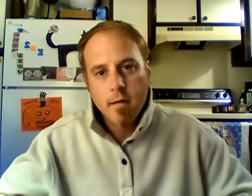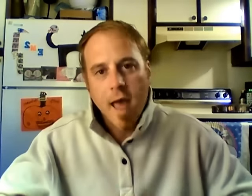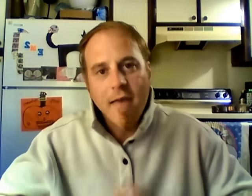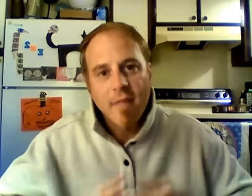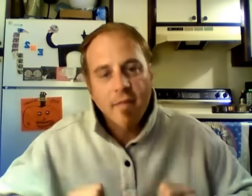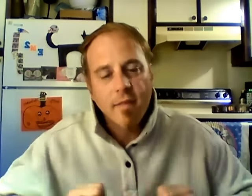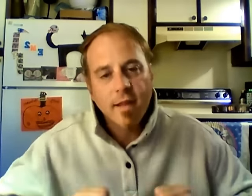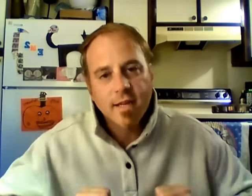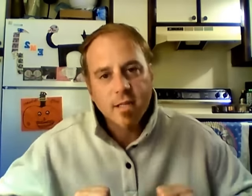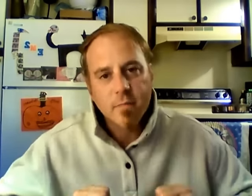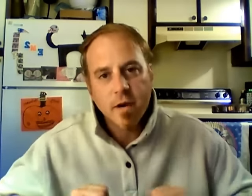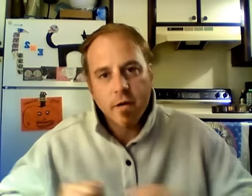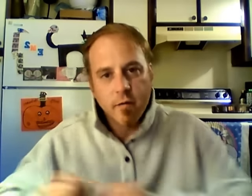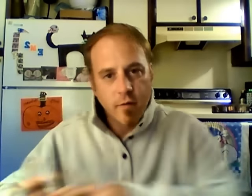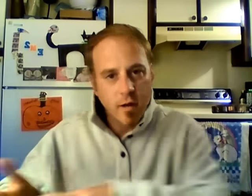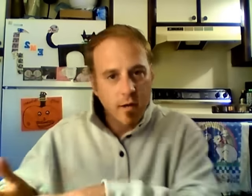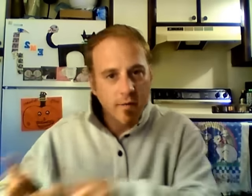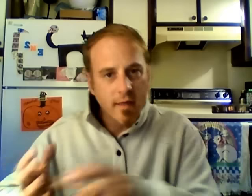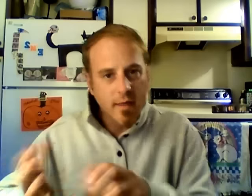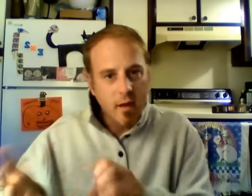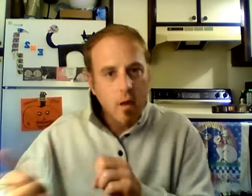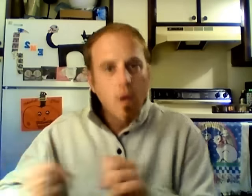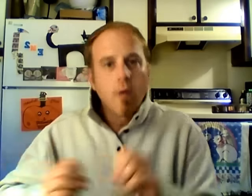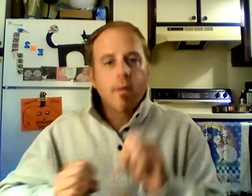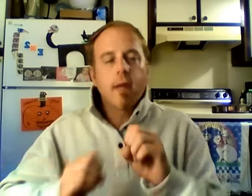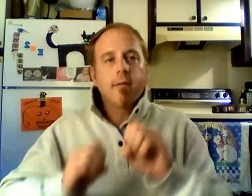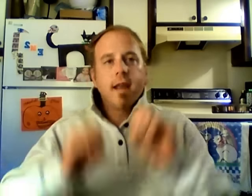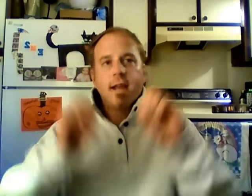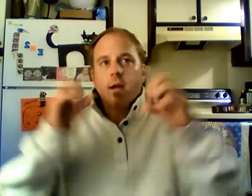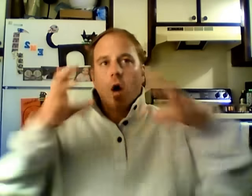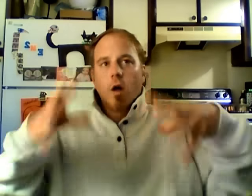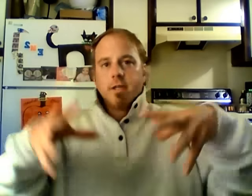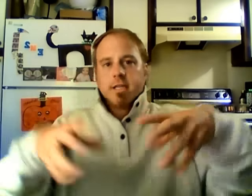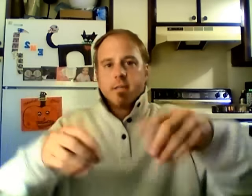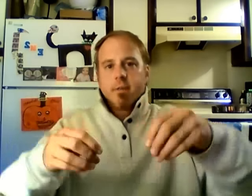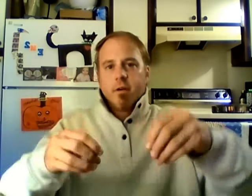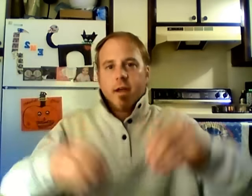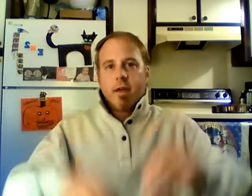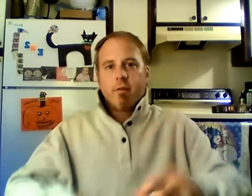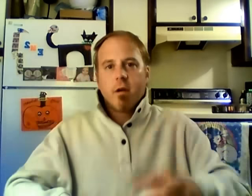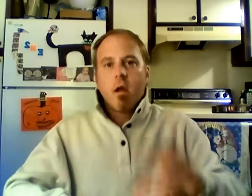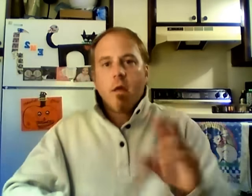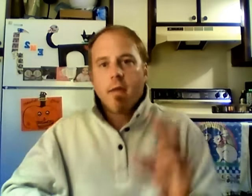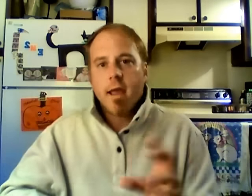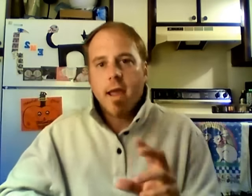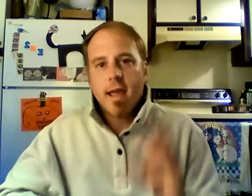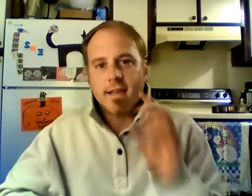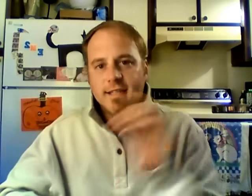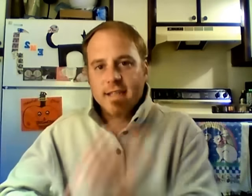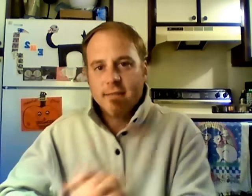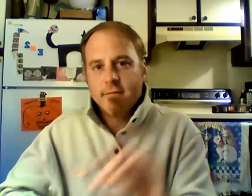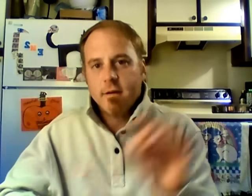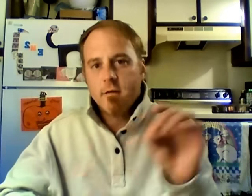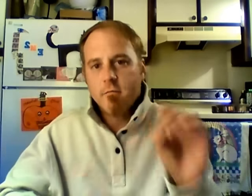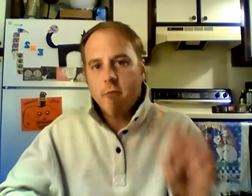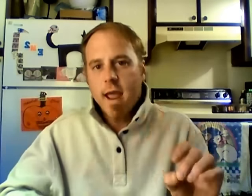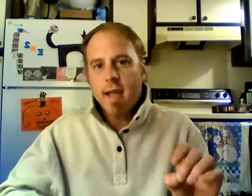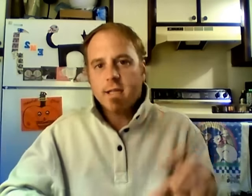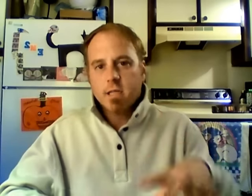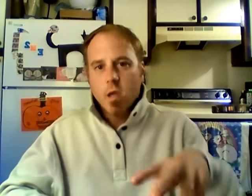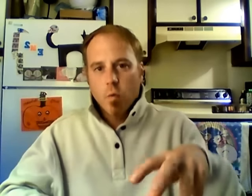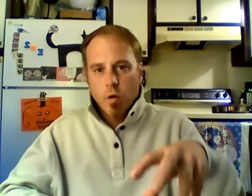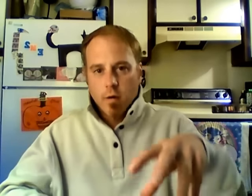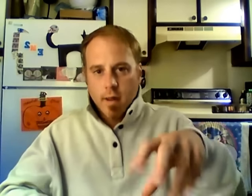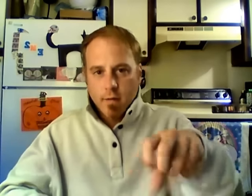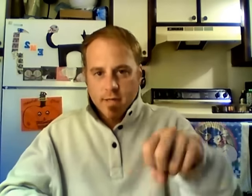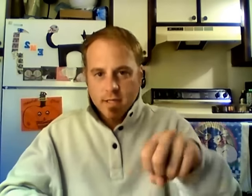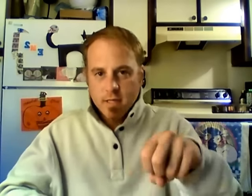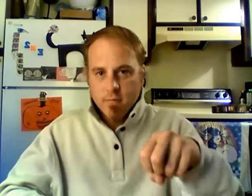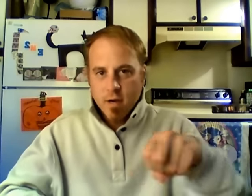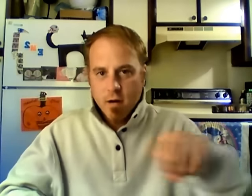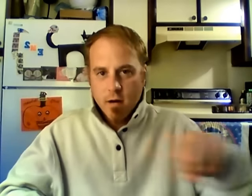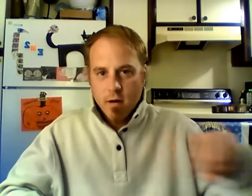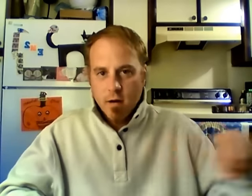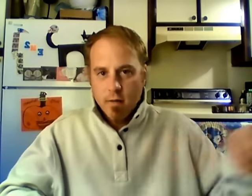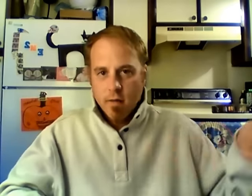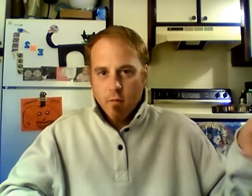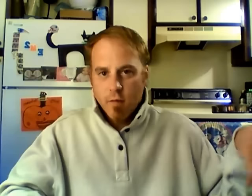And then they disappeared and then they, they didn't all disappear together, they, in different rates where they would disappear and then